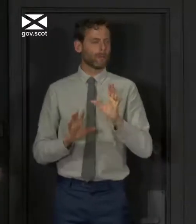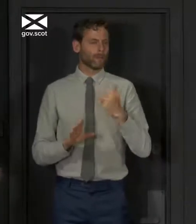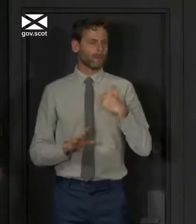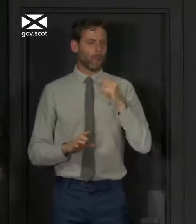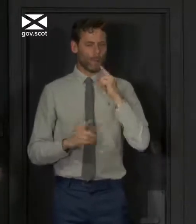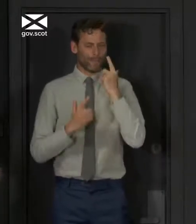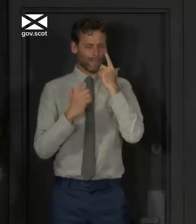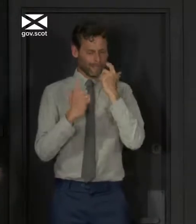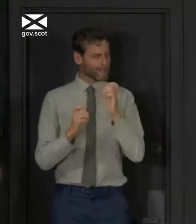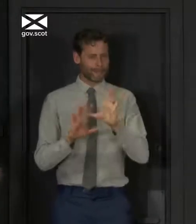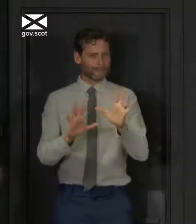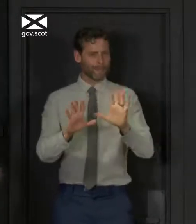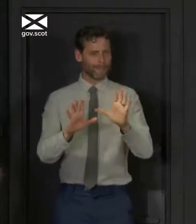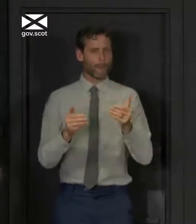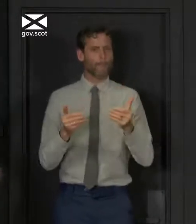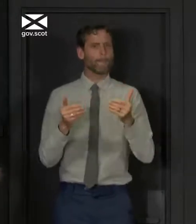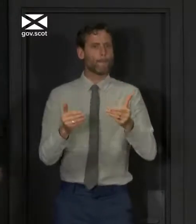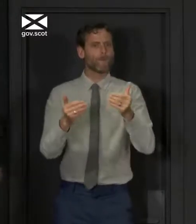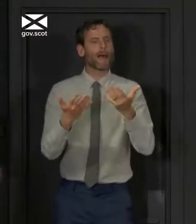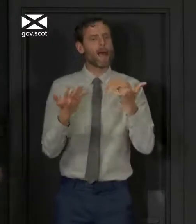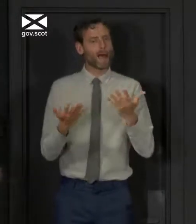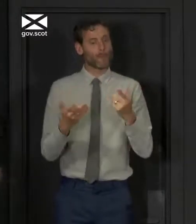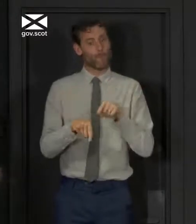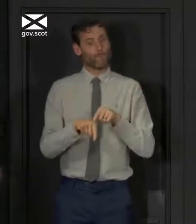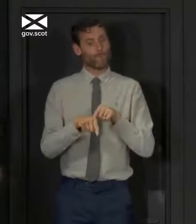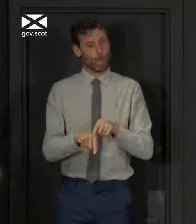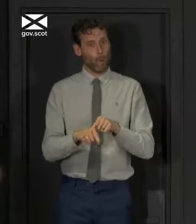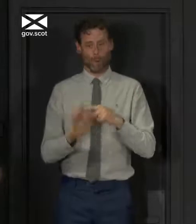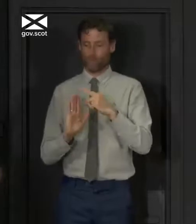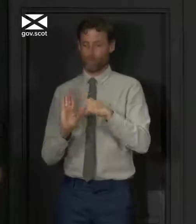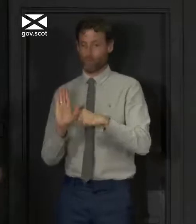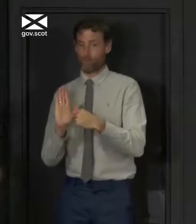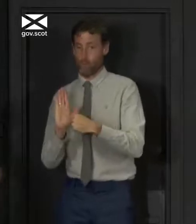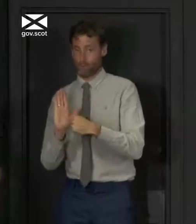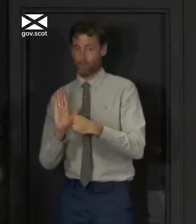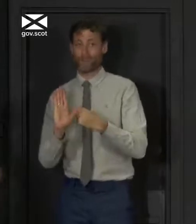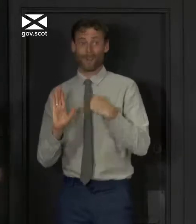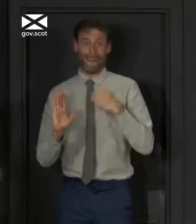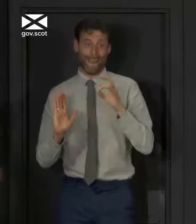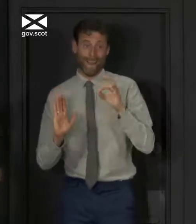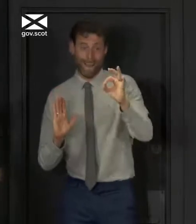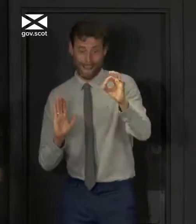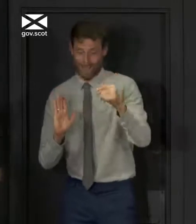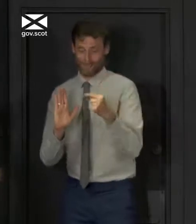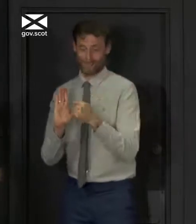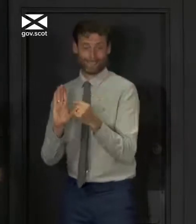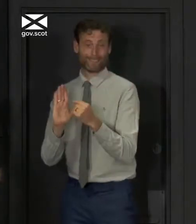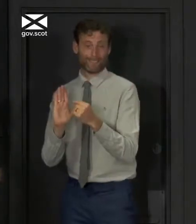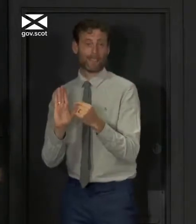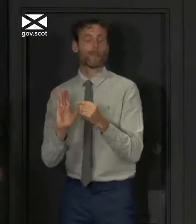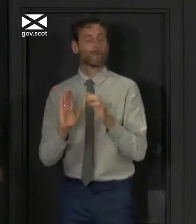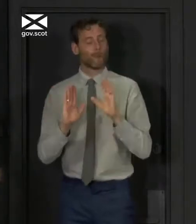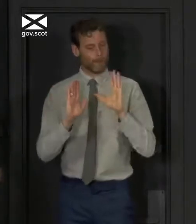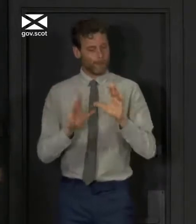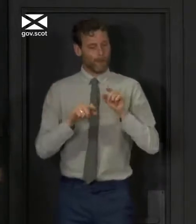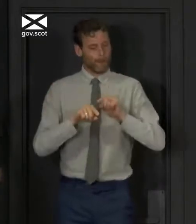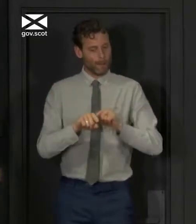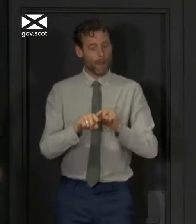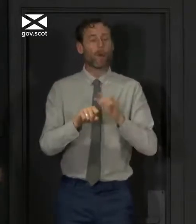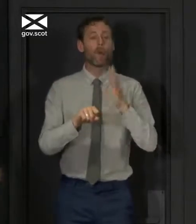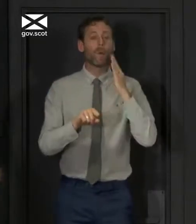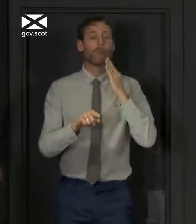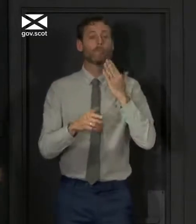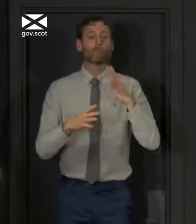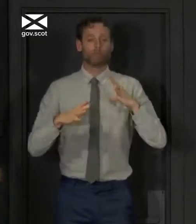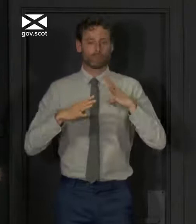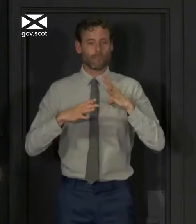so far. So stick to the rules that we are asking you to until such times as for good reason, they change.